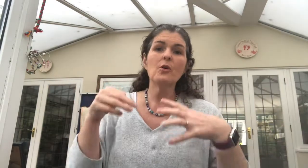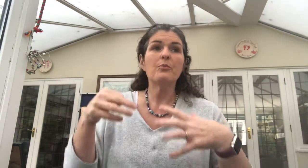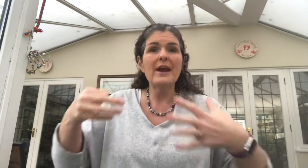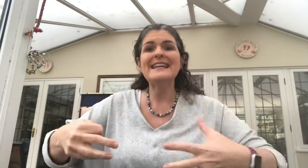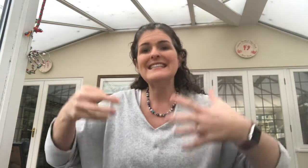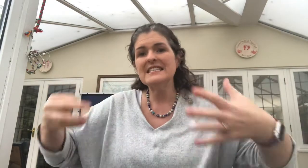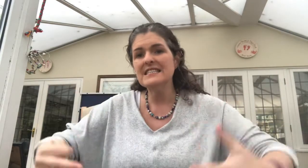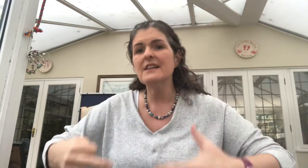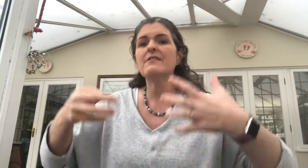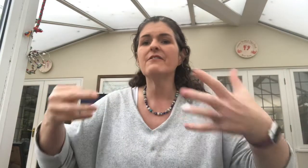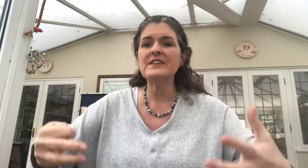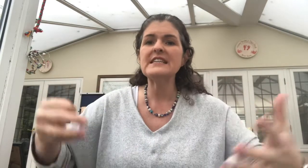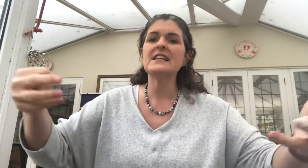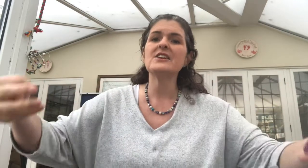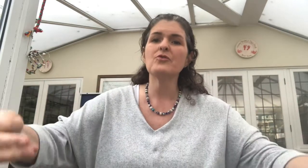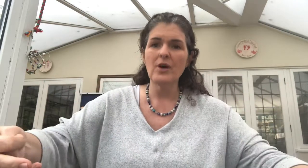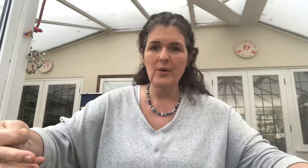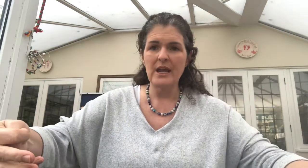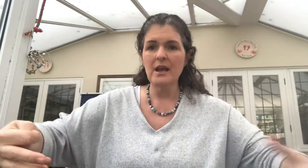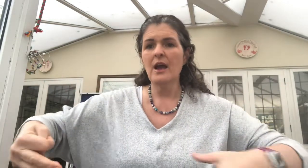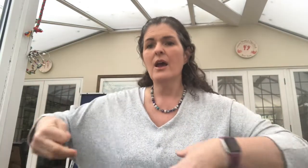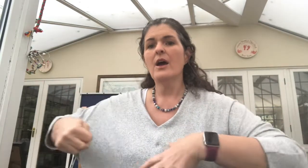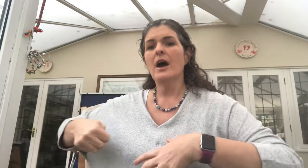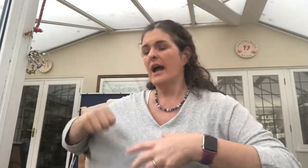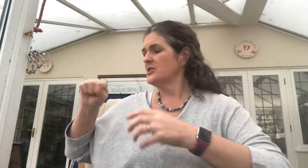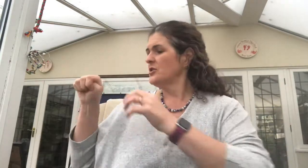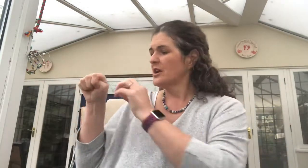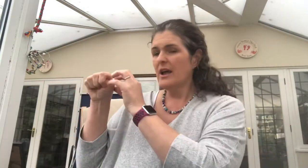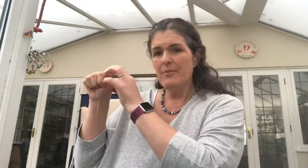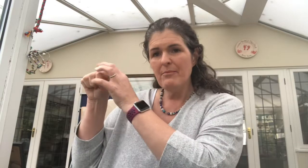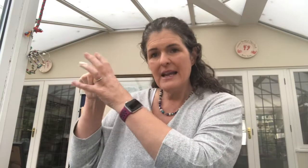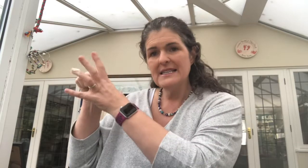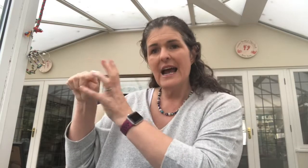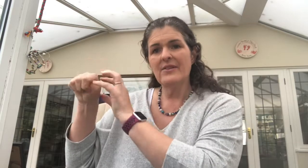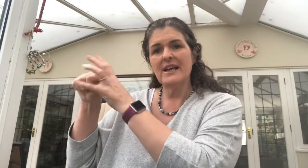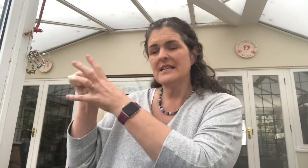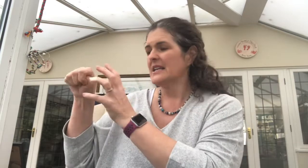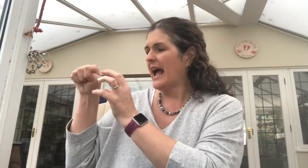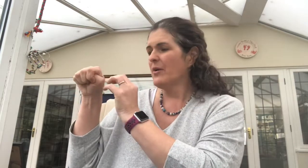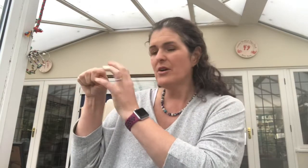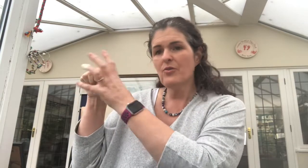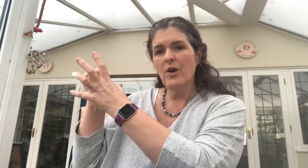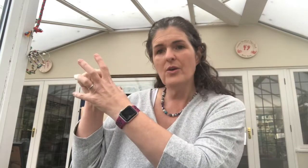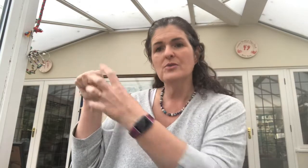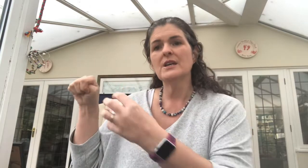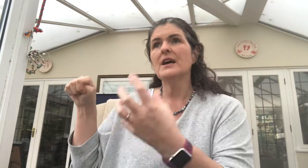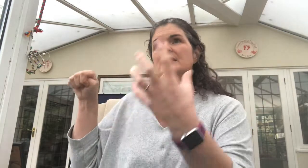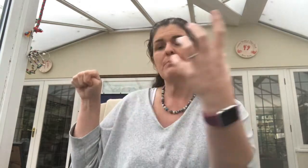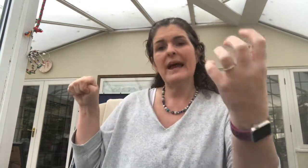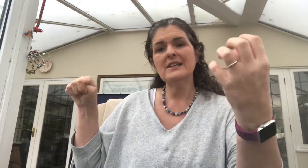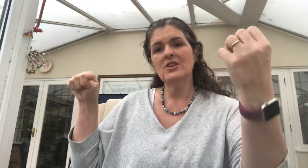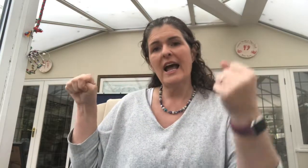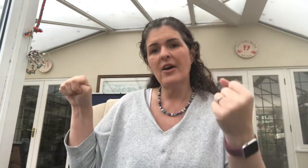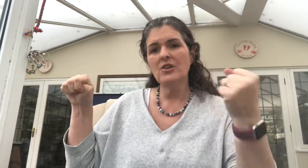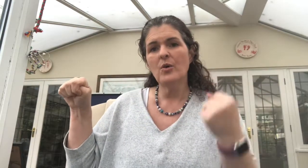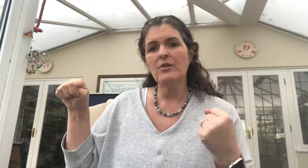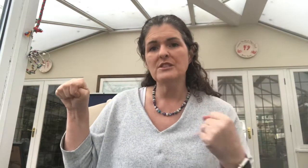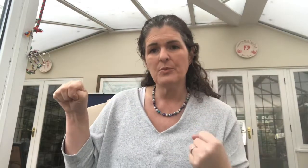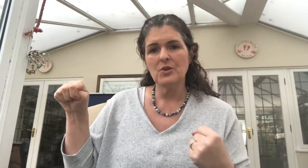brain is still physically growing and you can amend how that is and how it grows depends on how you are responded